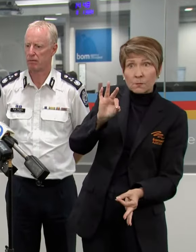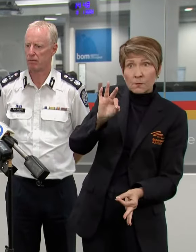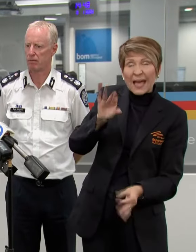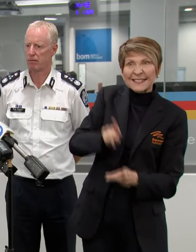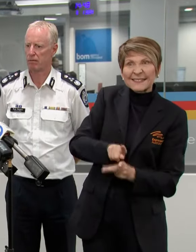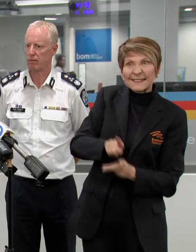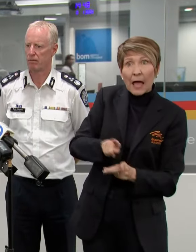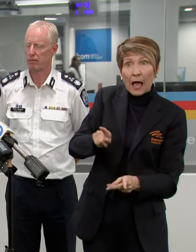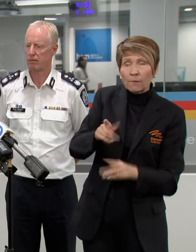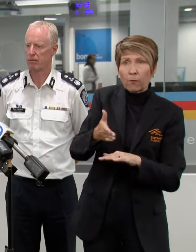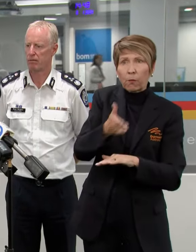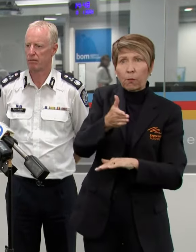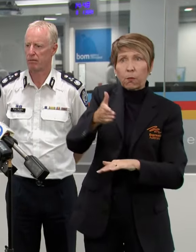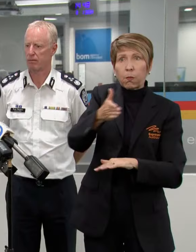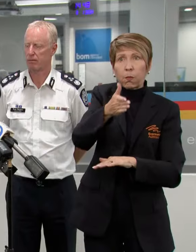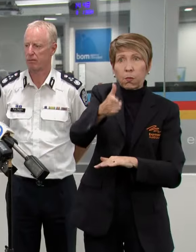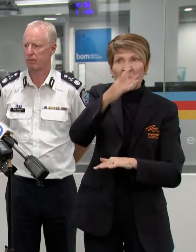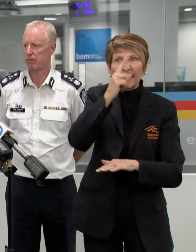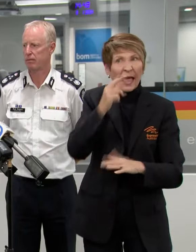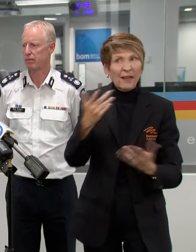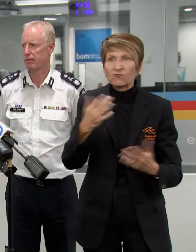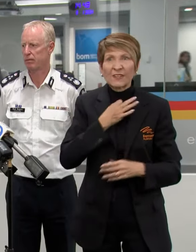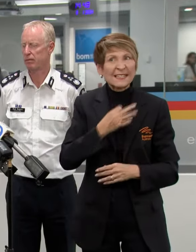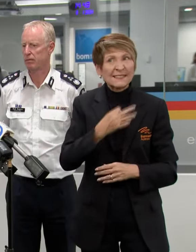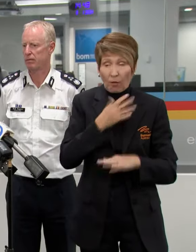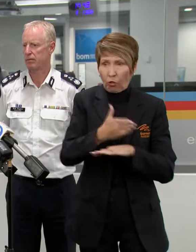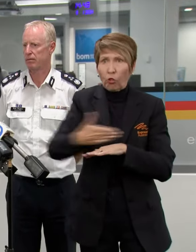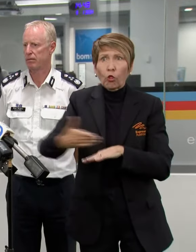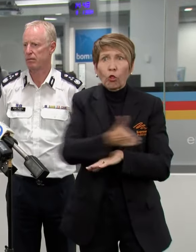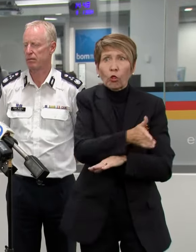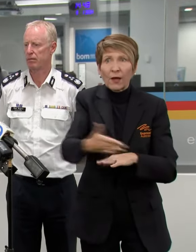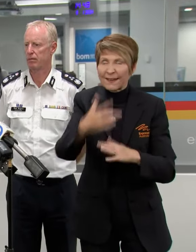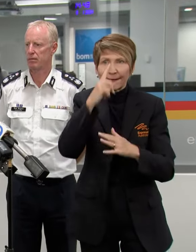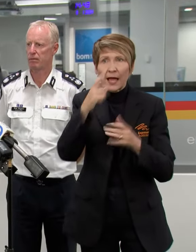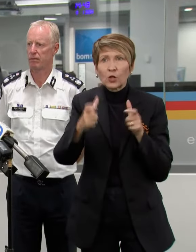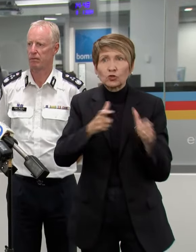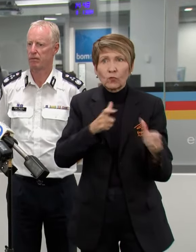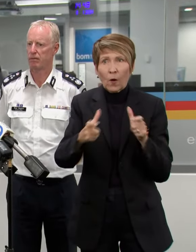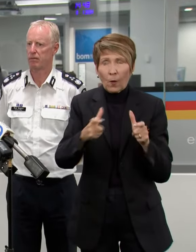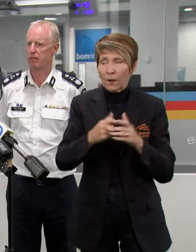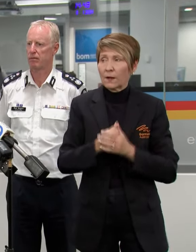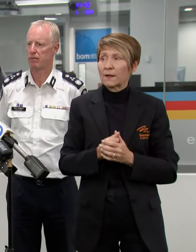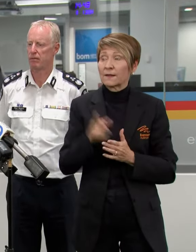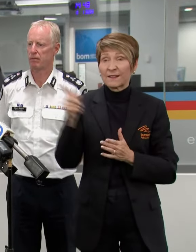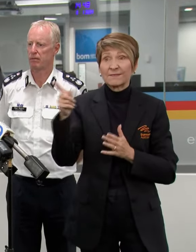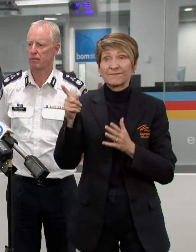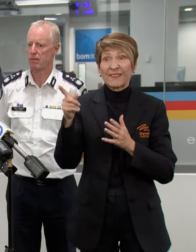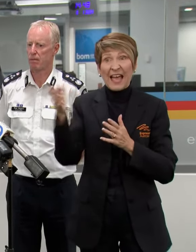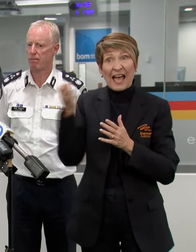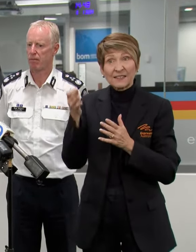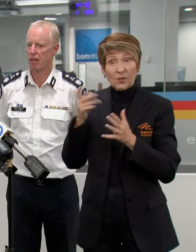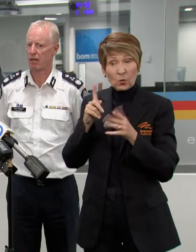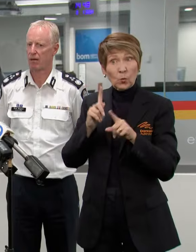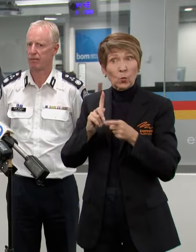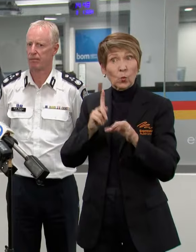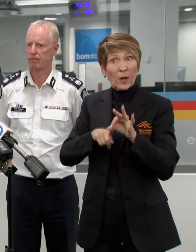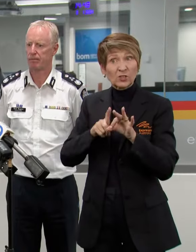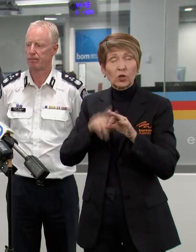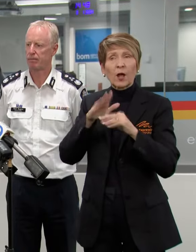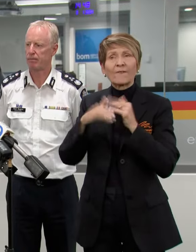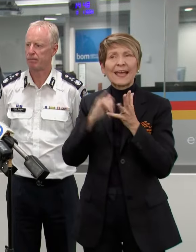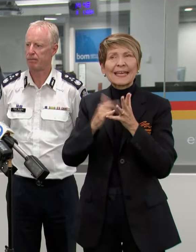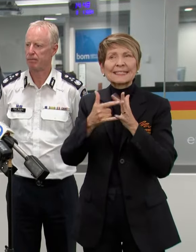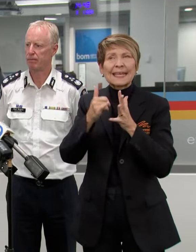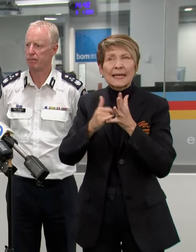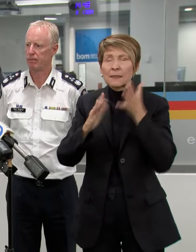alternate route. And just obviously, if SES crews continue to work through, are they going to be working through the mining into